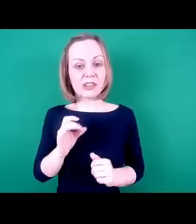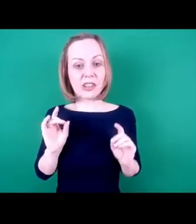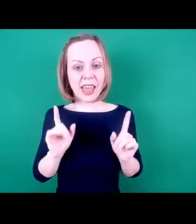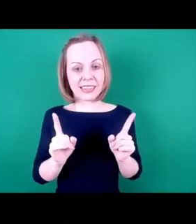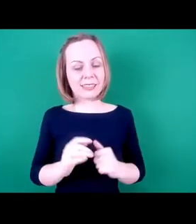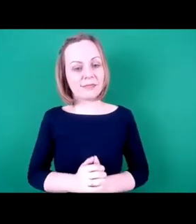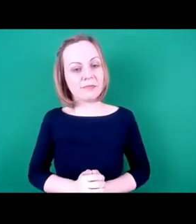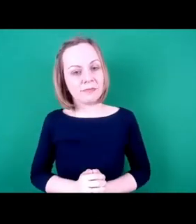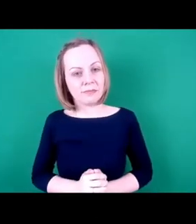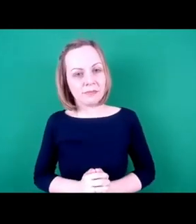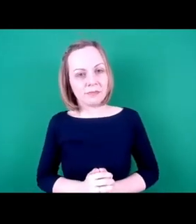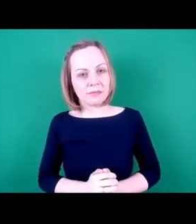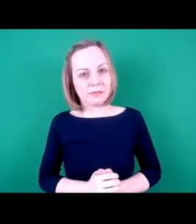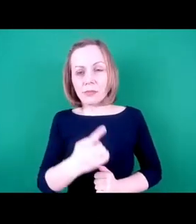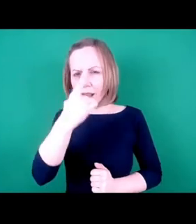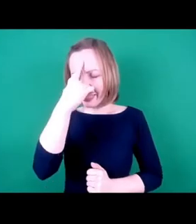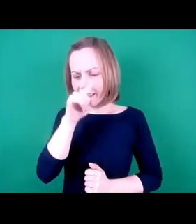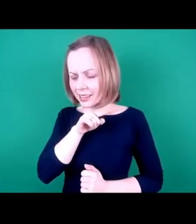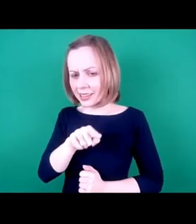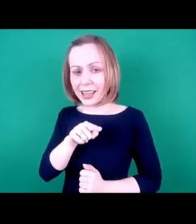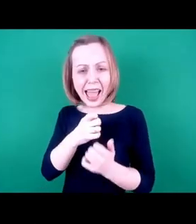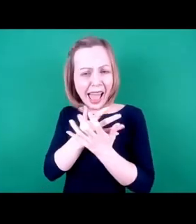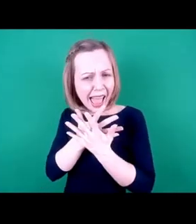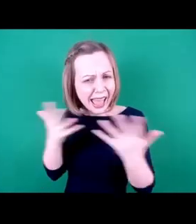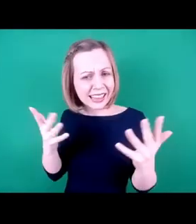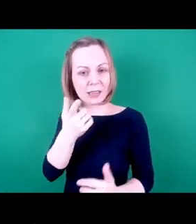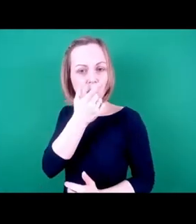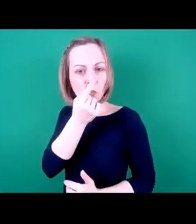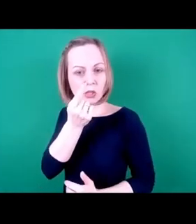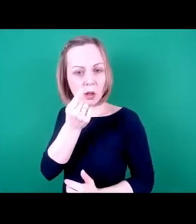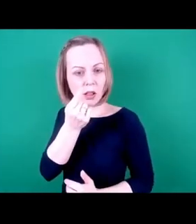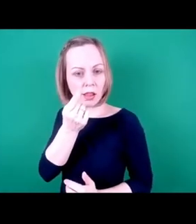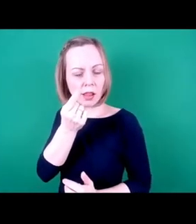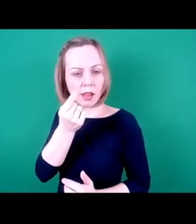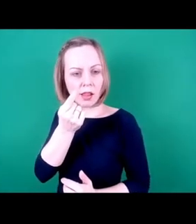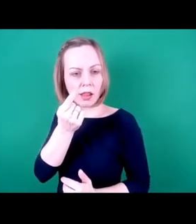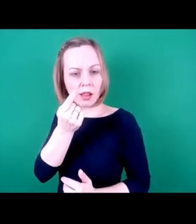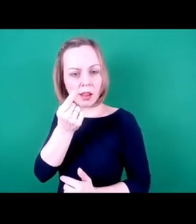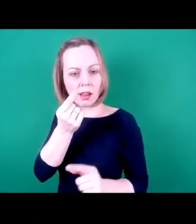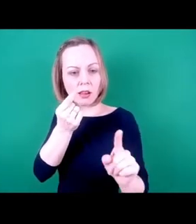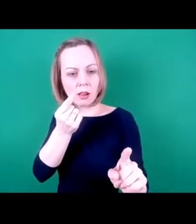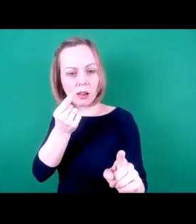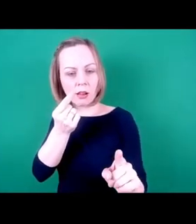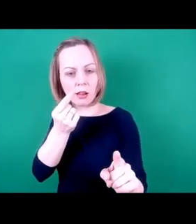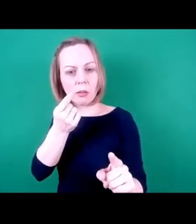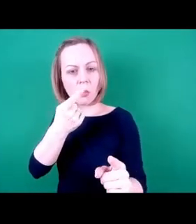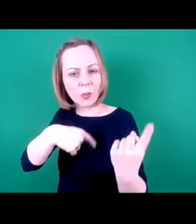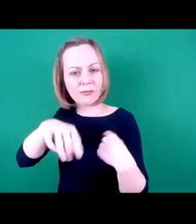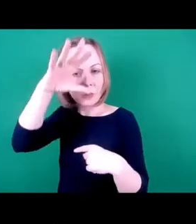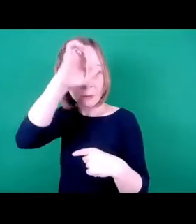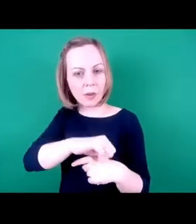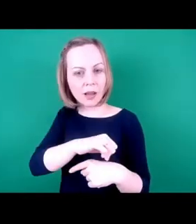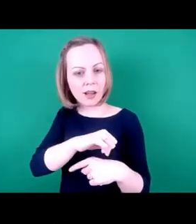But I do think everything is possible as long as we don't forget nothing about us without us.